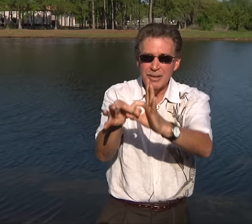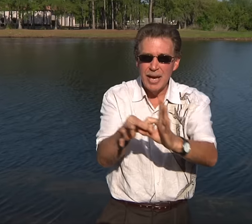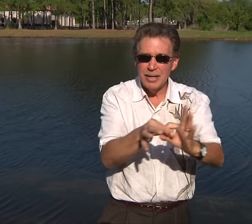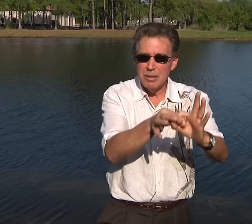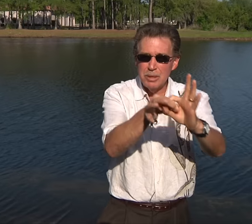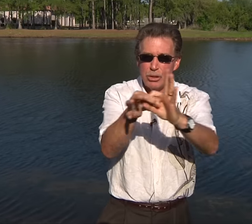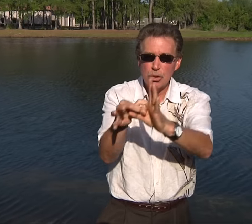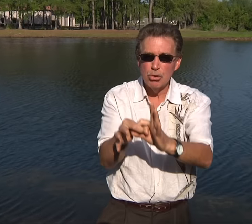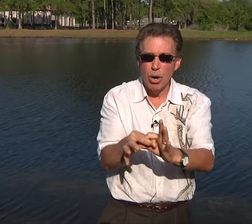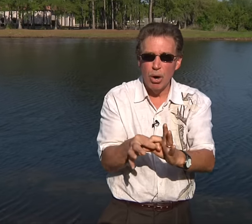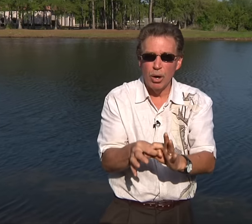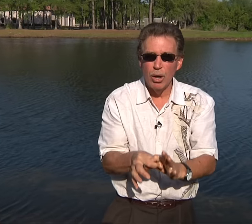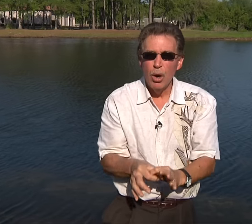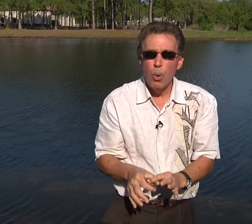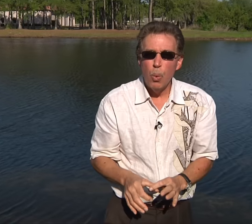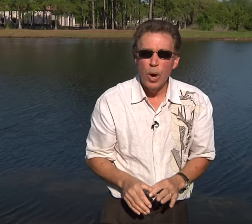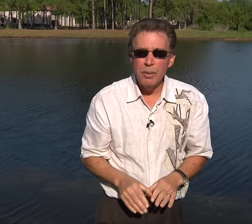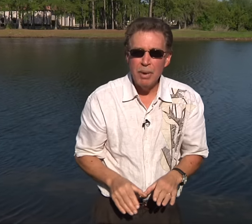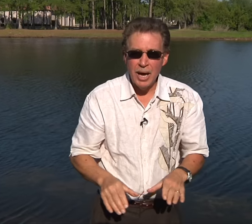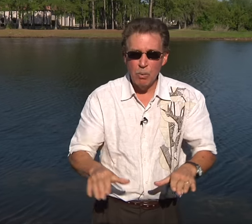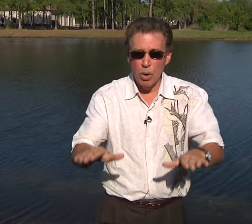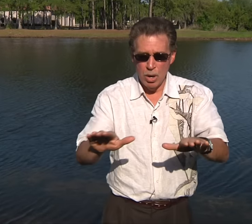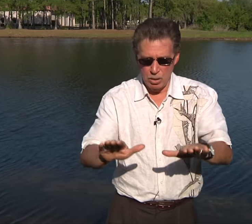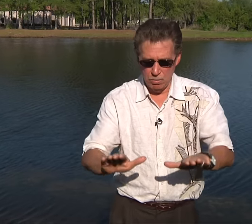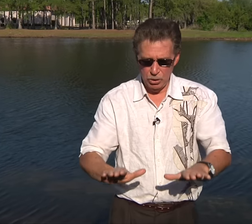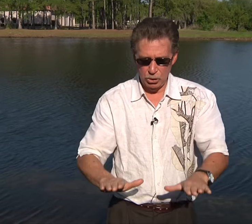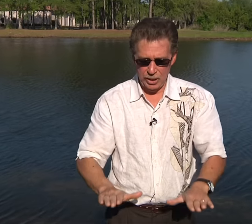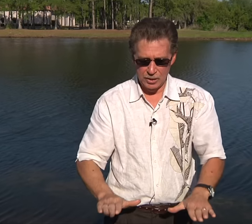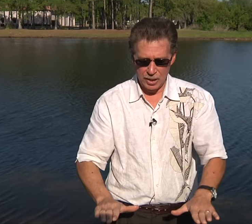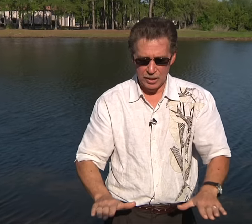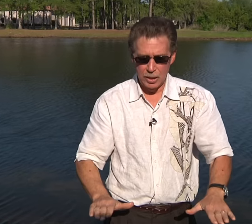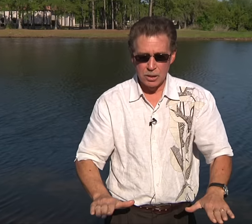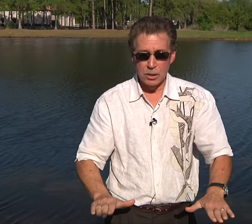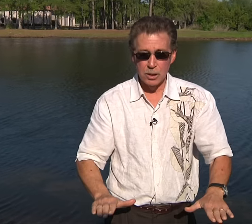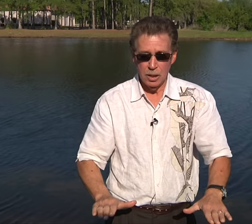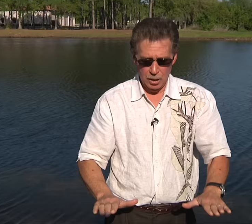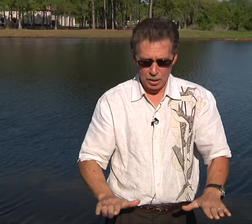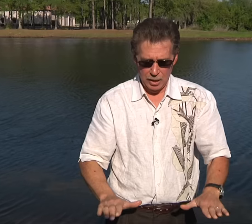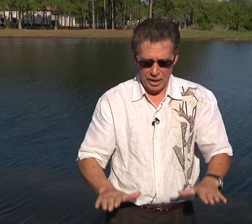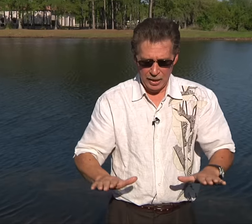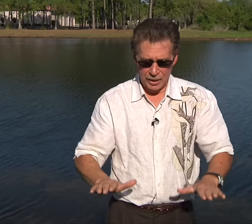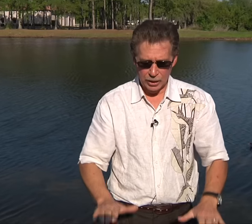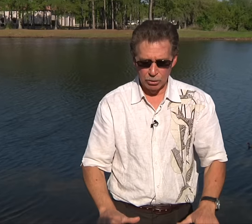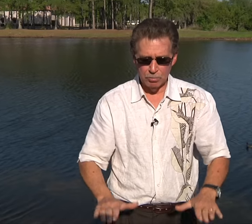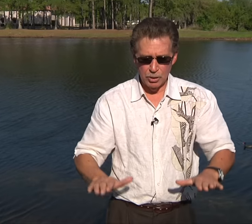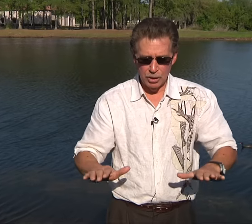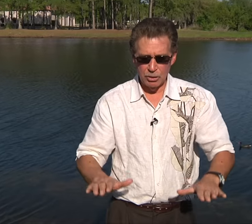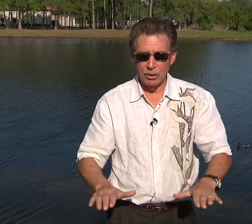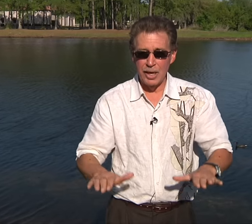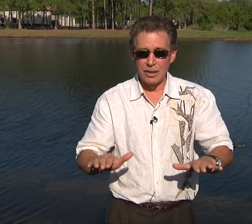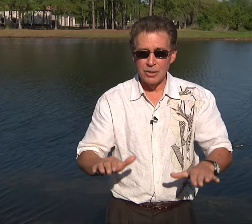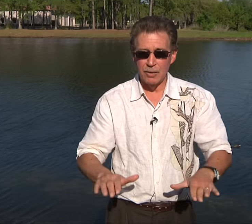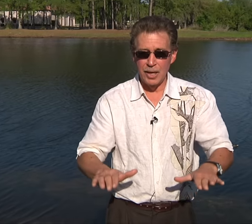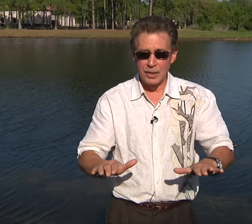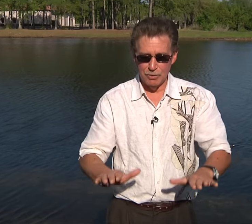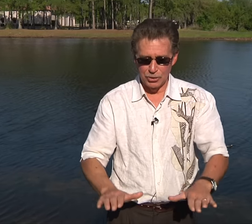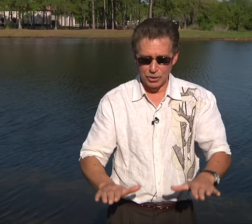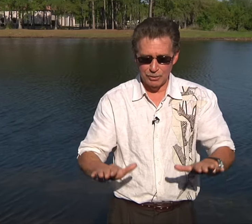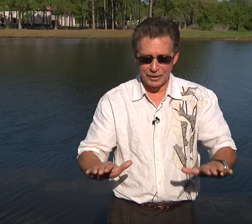that, it means strong. One by one, put your hands like this, and like you're putting your hands on the heads of children and